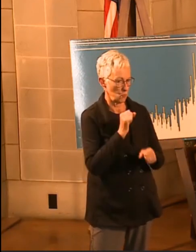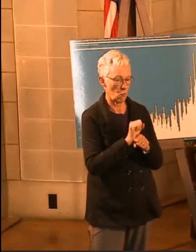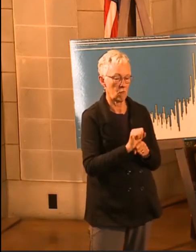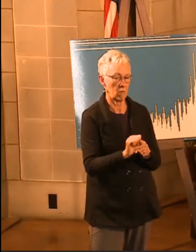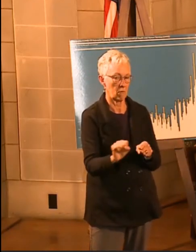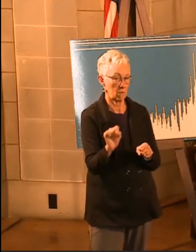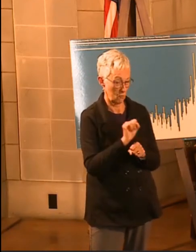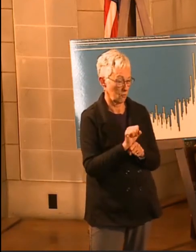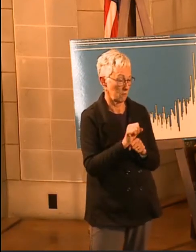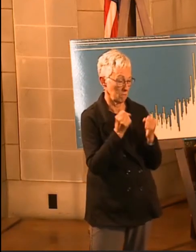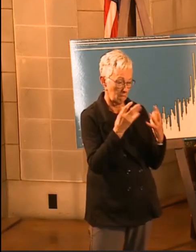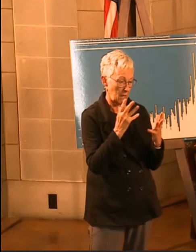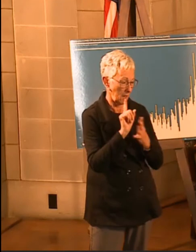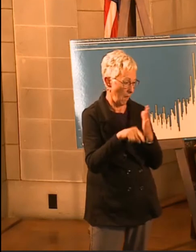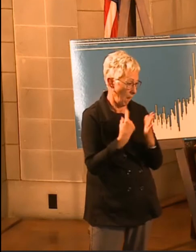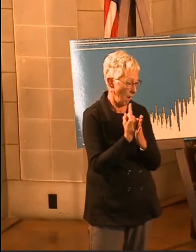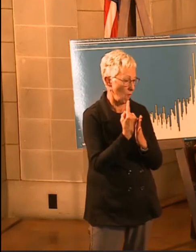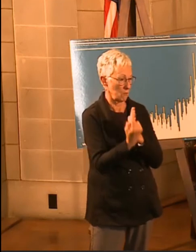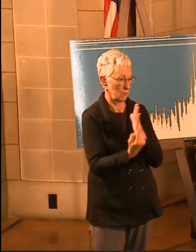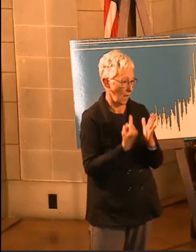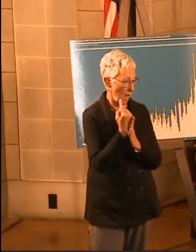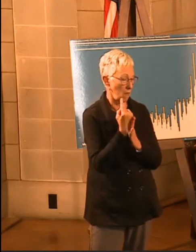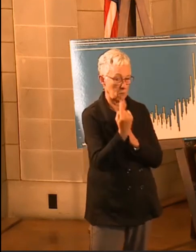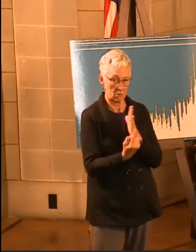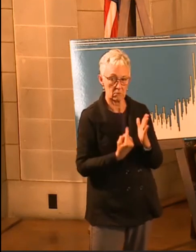staffing needs, we'll be able to help that out.